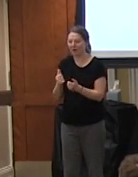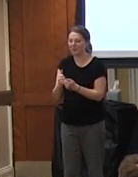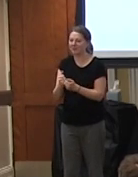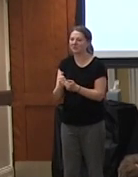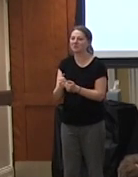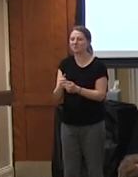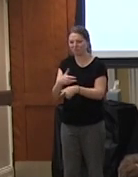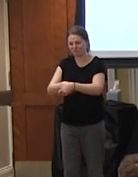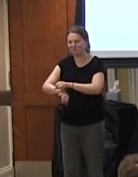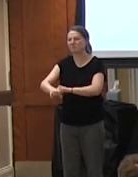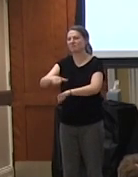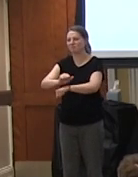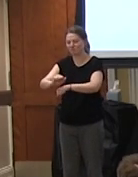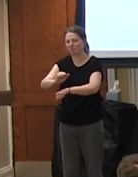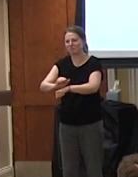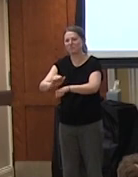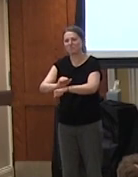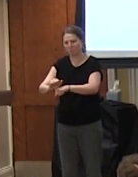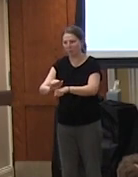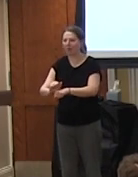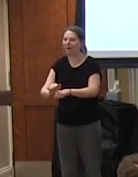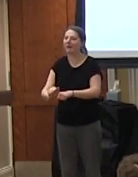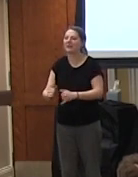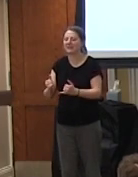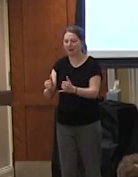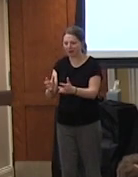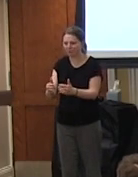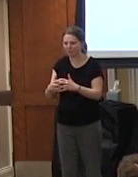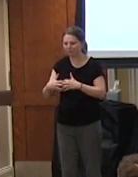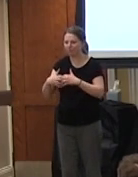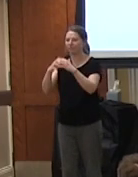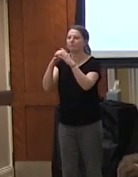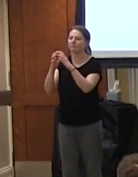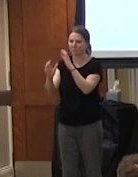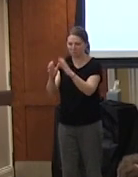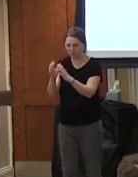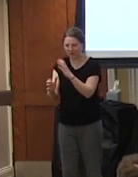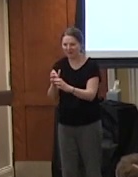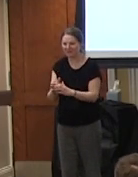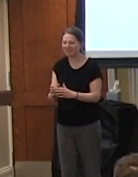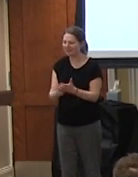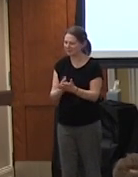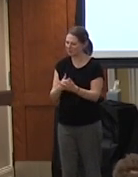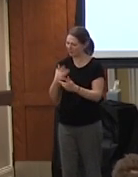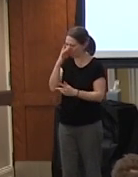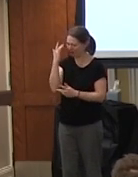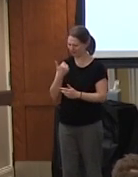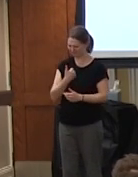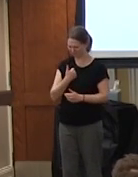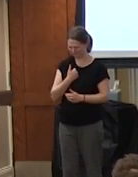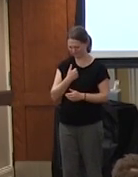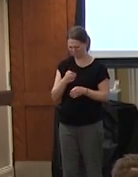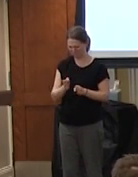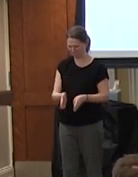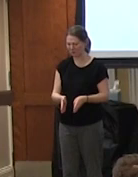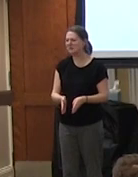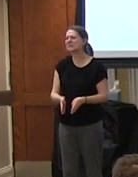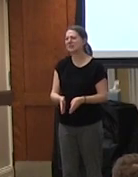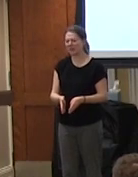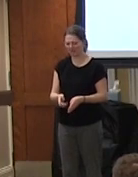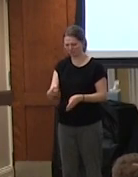proactive in having those communications and make it more we forget that we're people and that we can have general